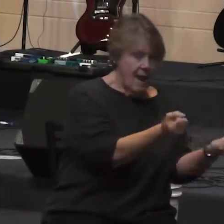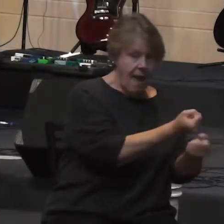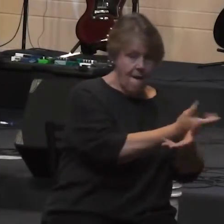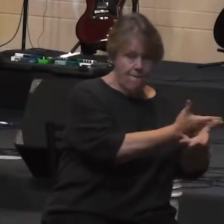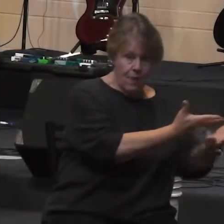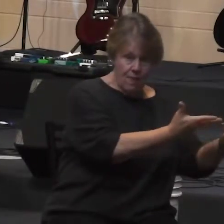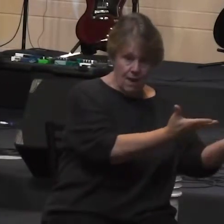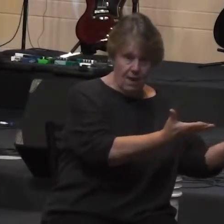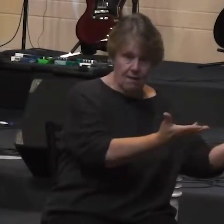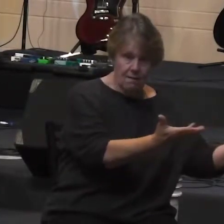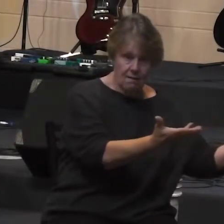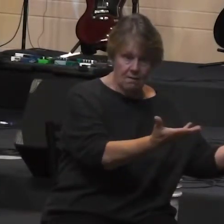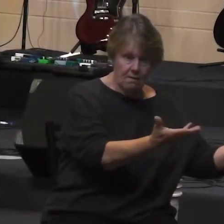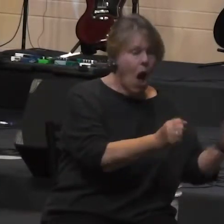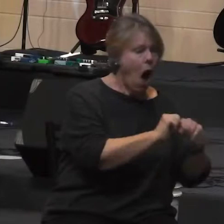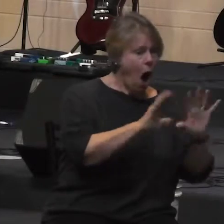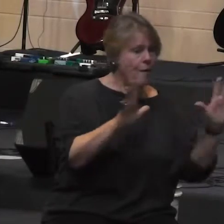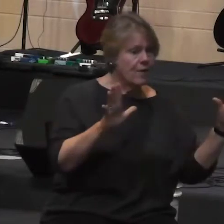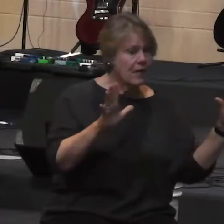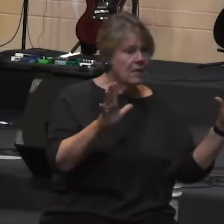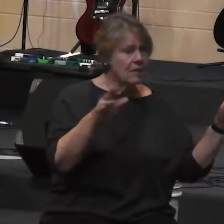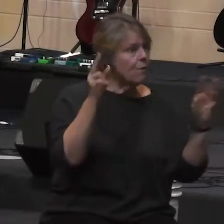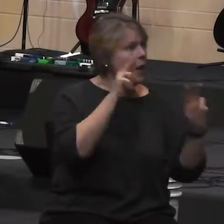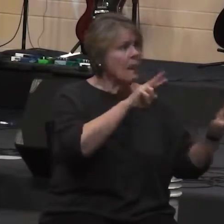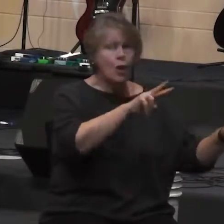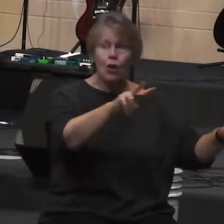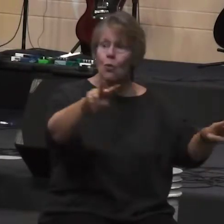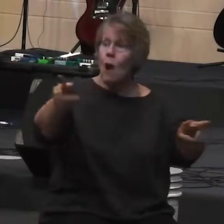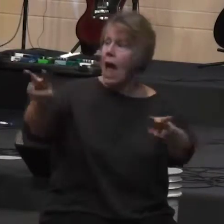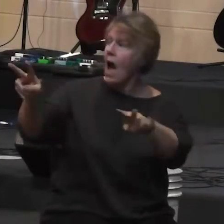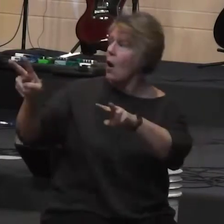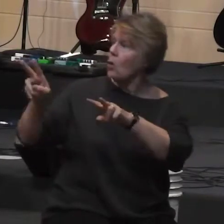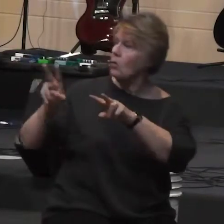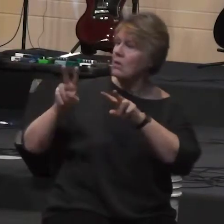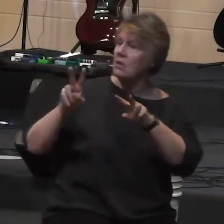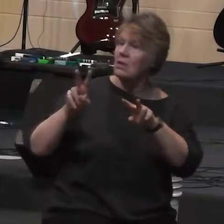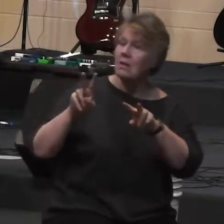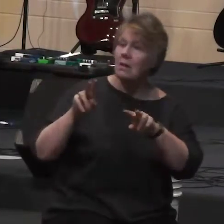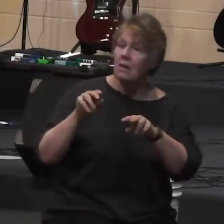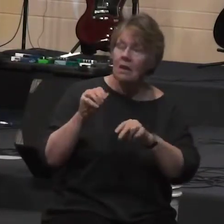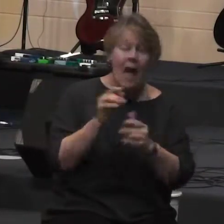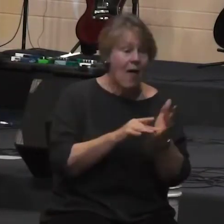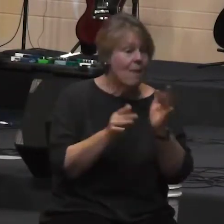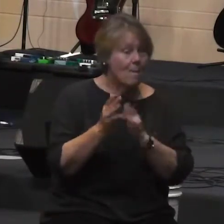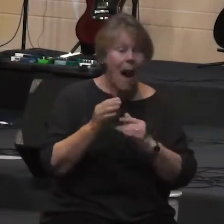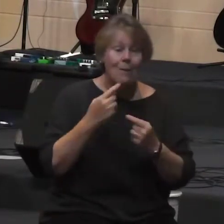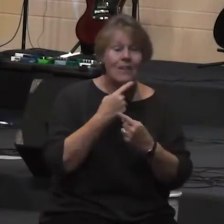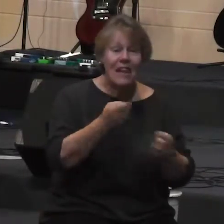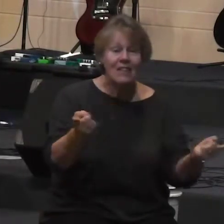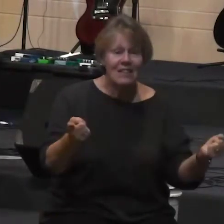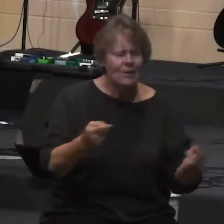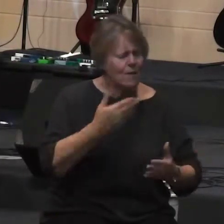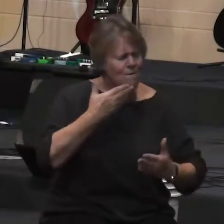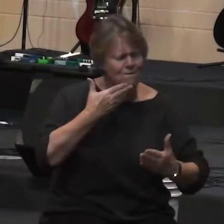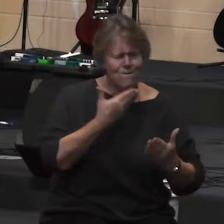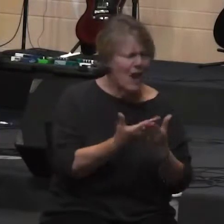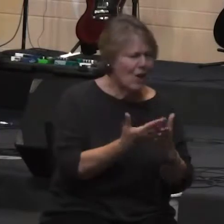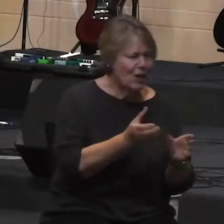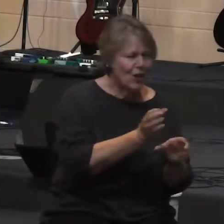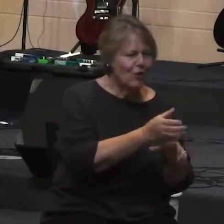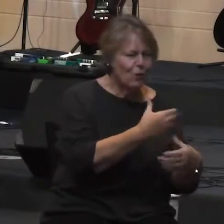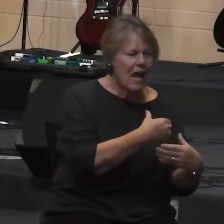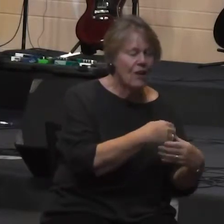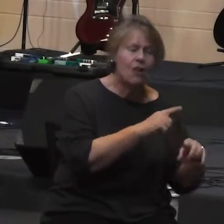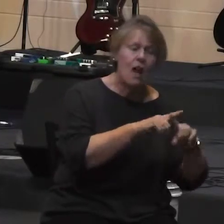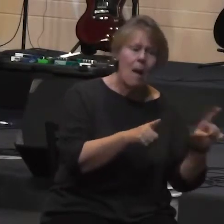clearly if we look around the creation that God made which the Bible tells us was a very good creation it's really